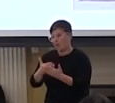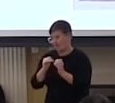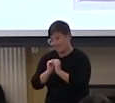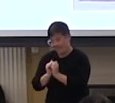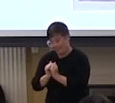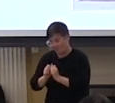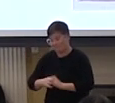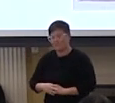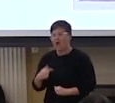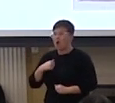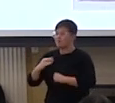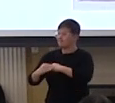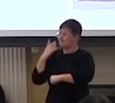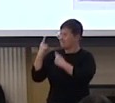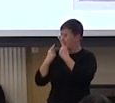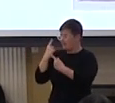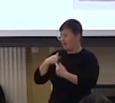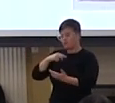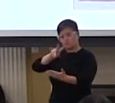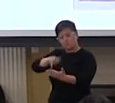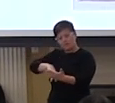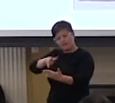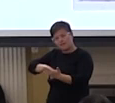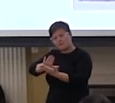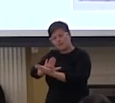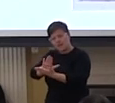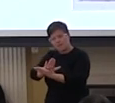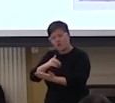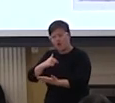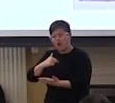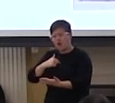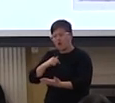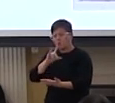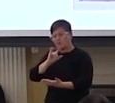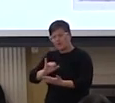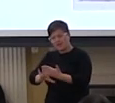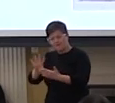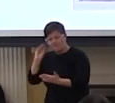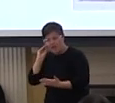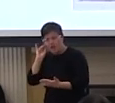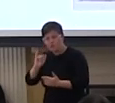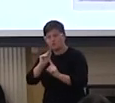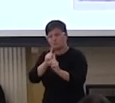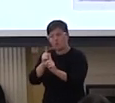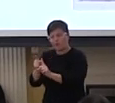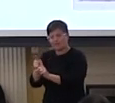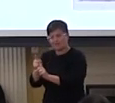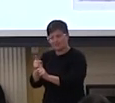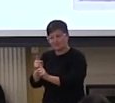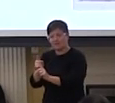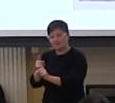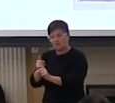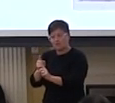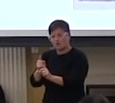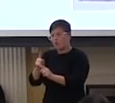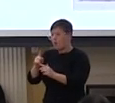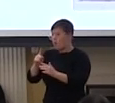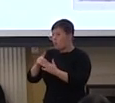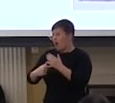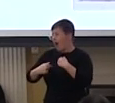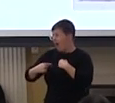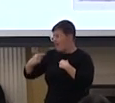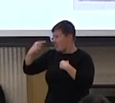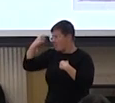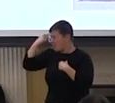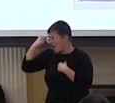made a thing because when I started reading the paper I really found and those points that resonated with what I thought I